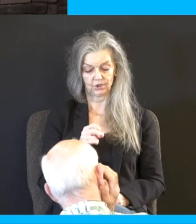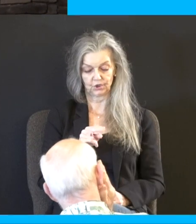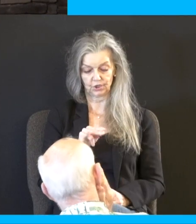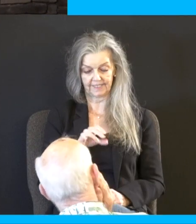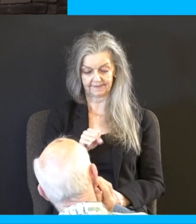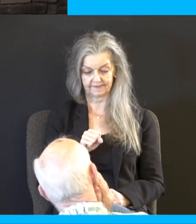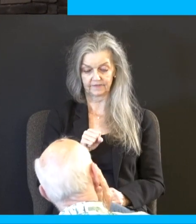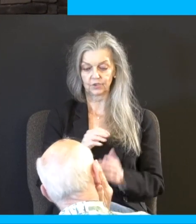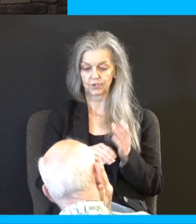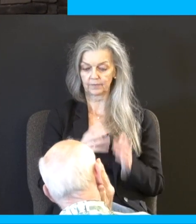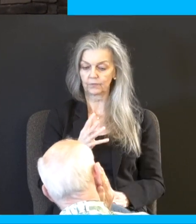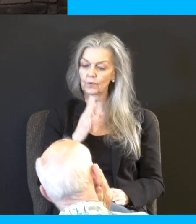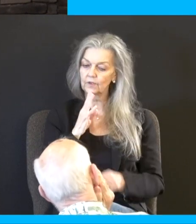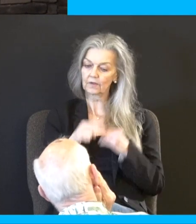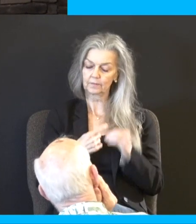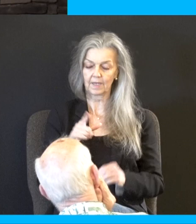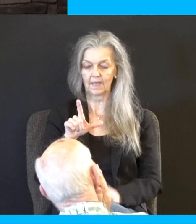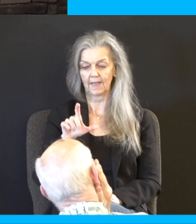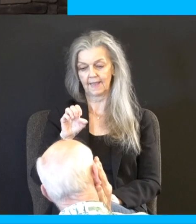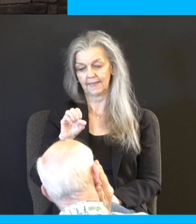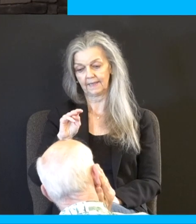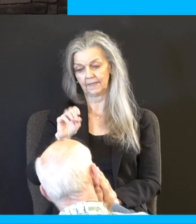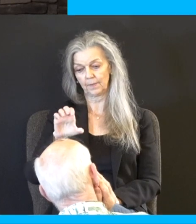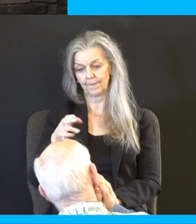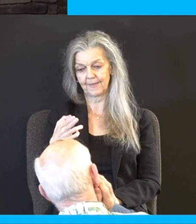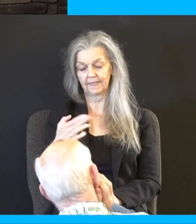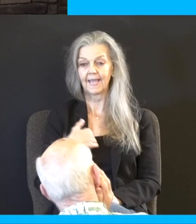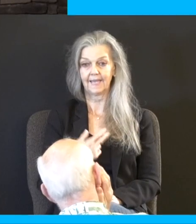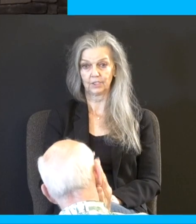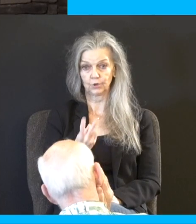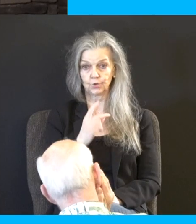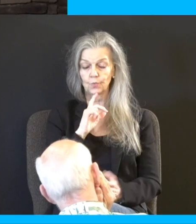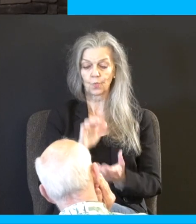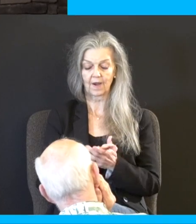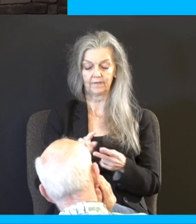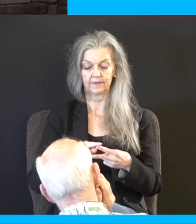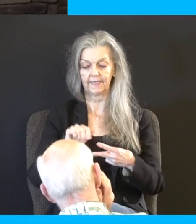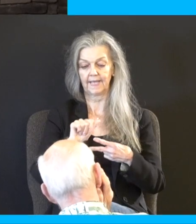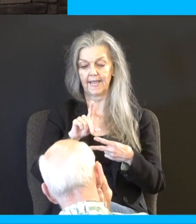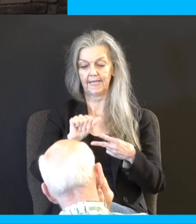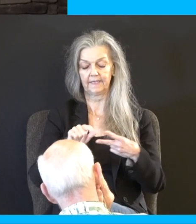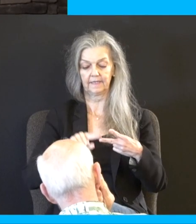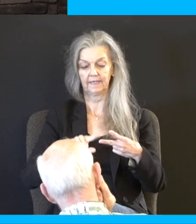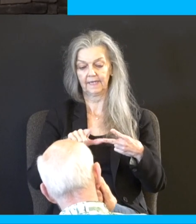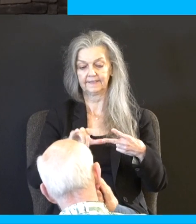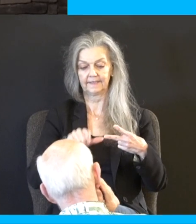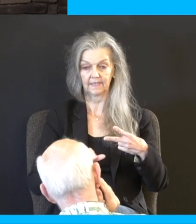Lamech of Noah's Lamech, but Lamech, who took to him two wives, Ada and Zillah. And then there's one of the first instances of